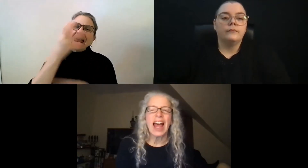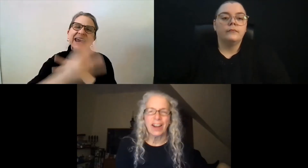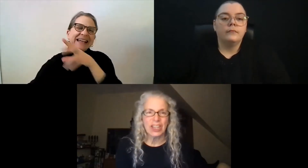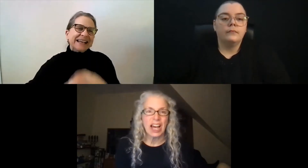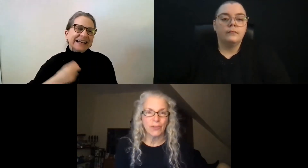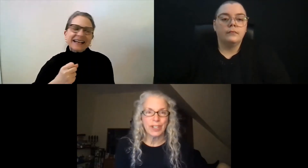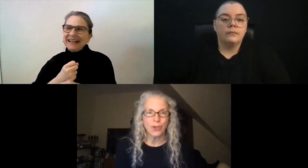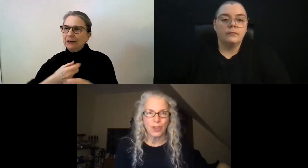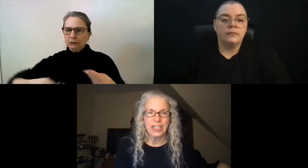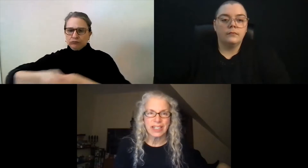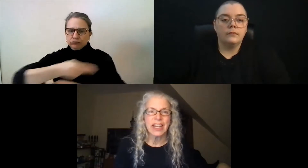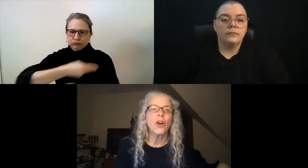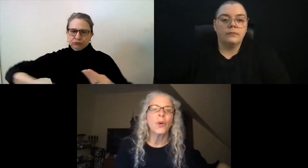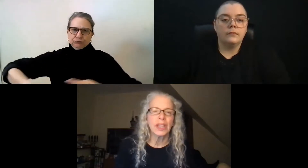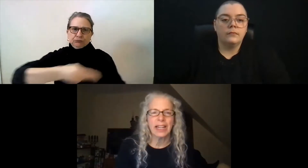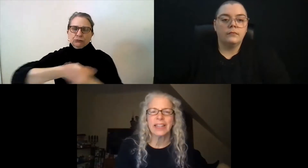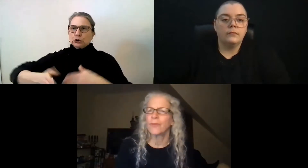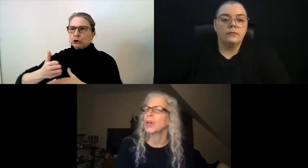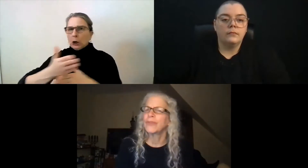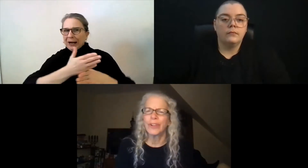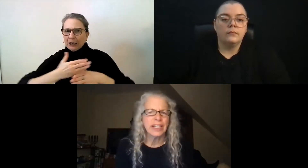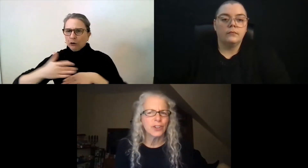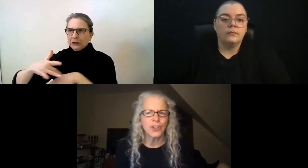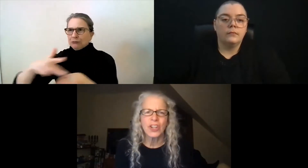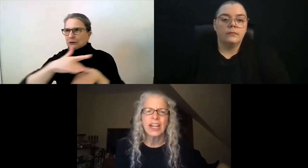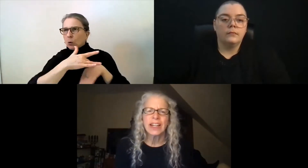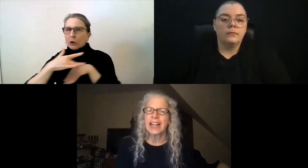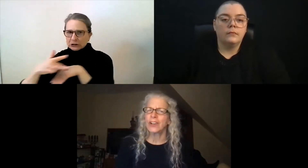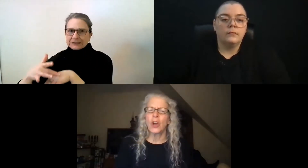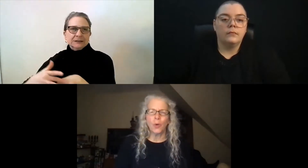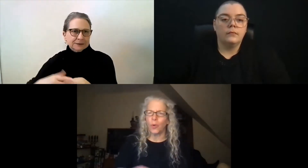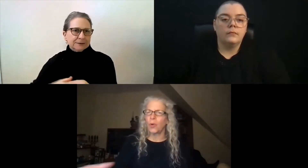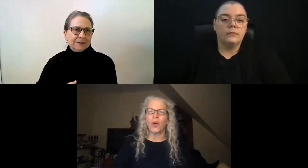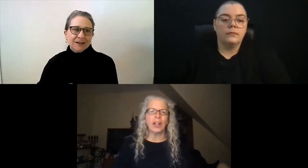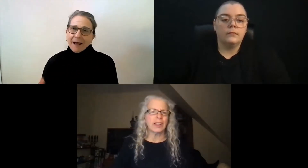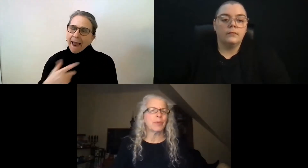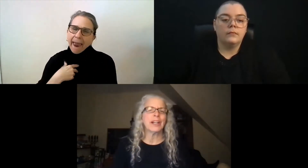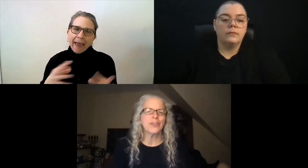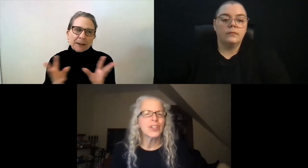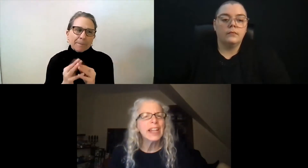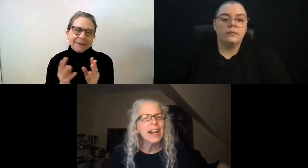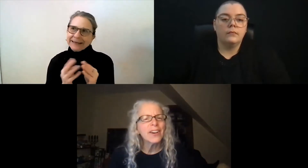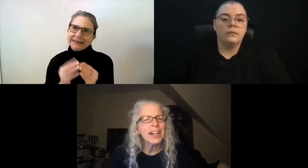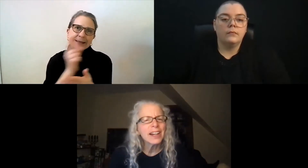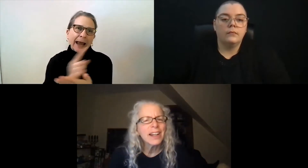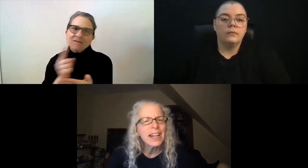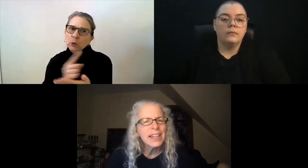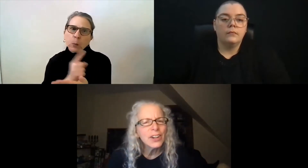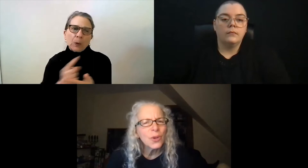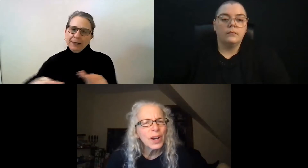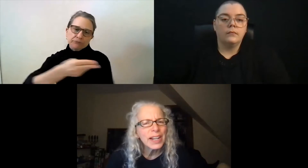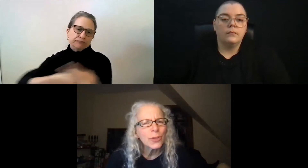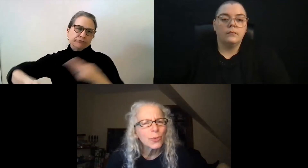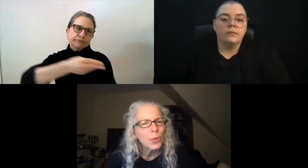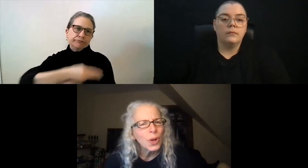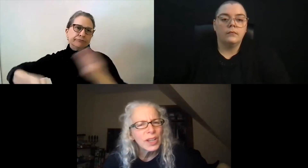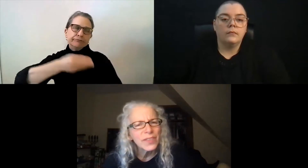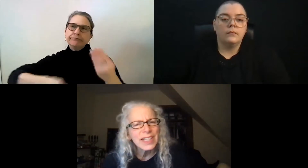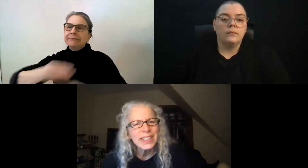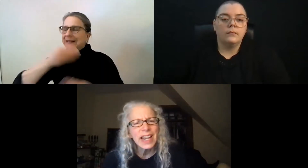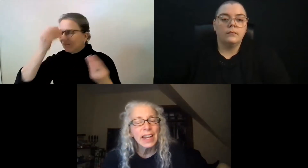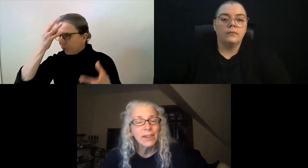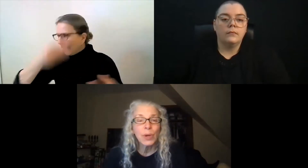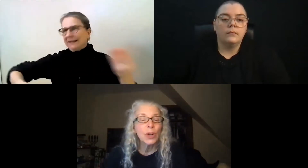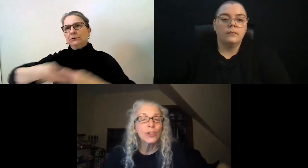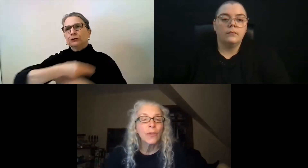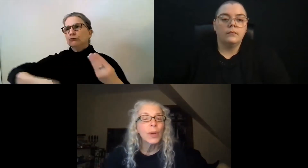have a lot of resources. They know a lot. They've worked for years. They know all the players in the area. And they know how to get through all of